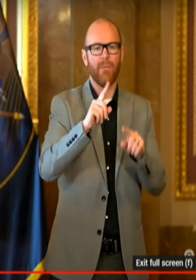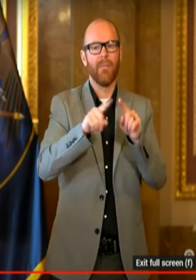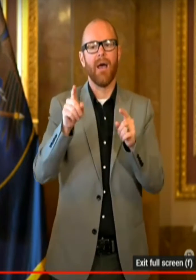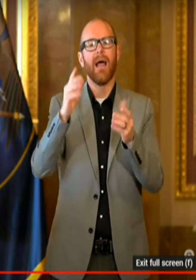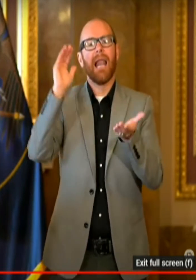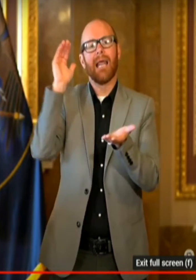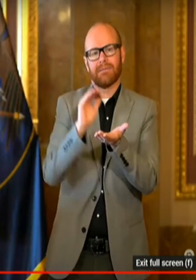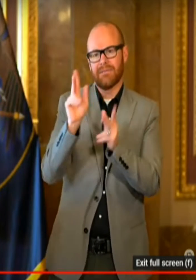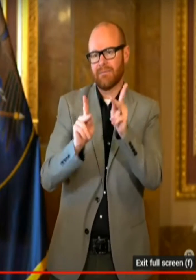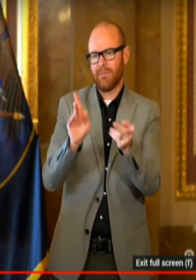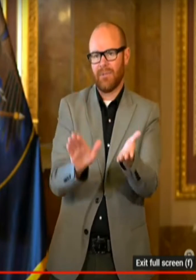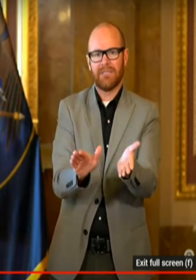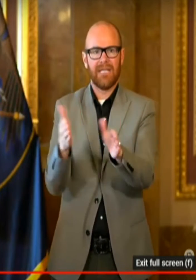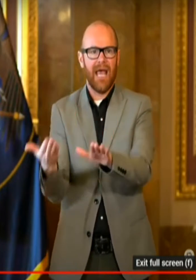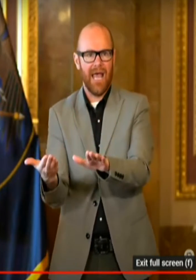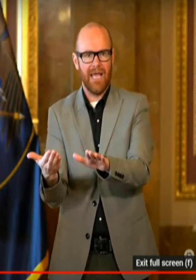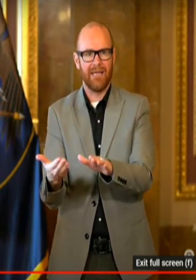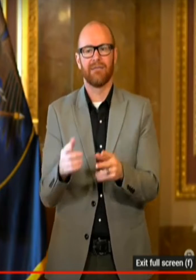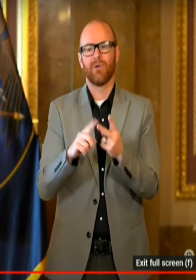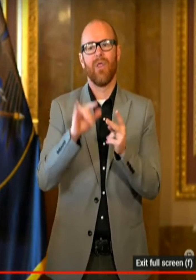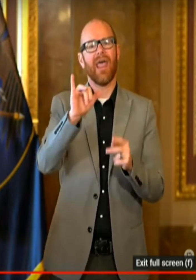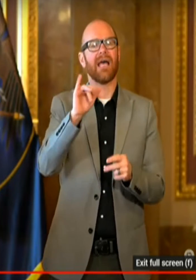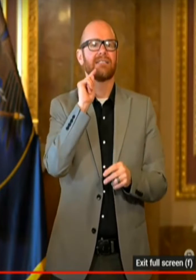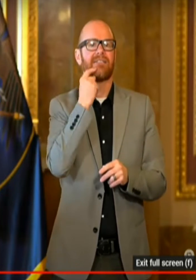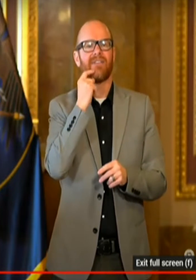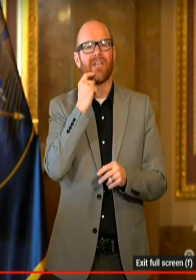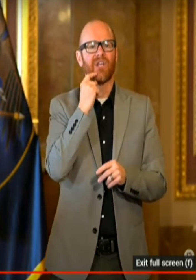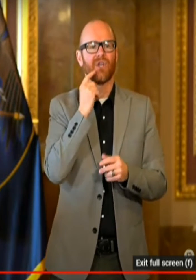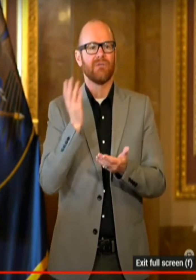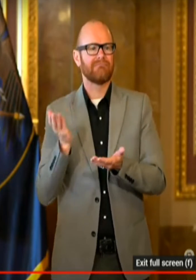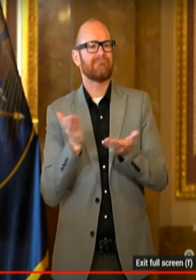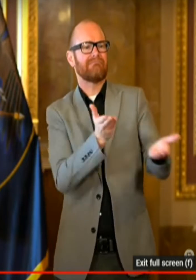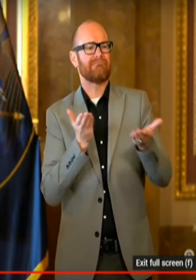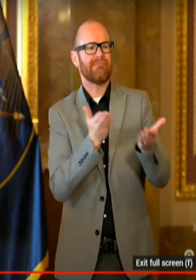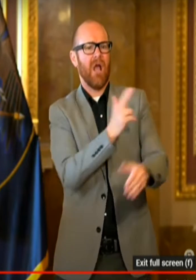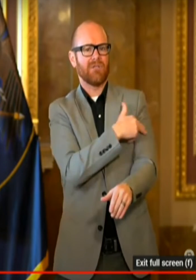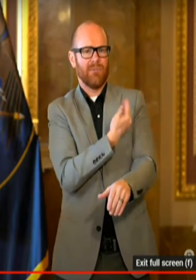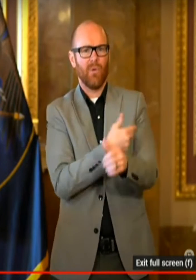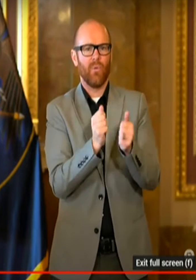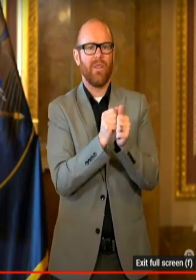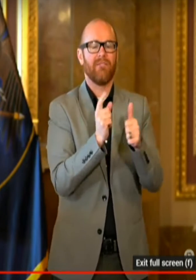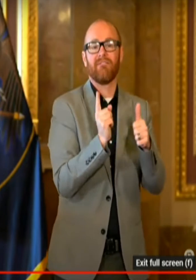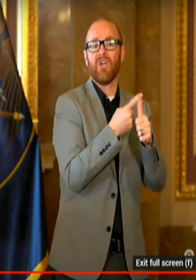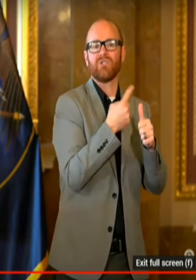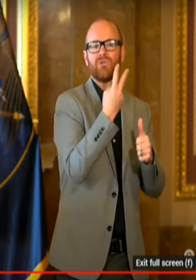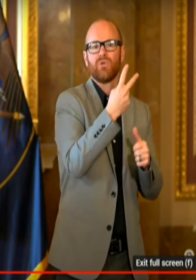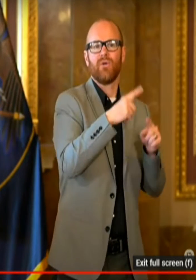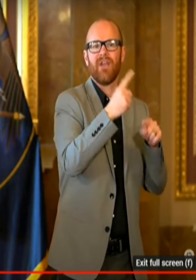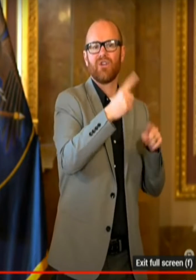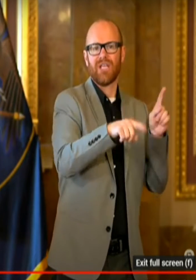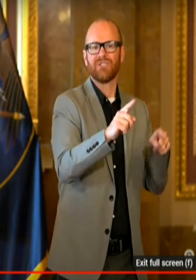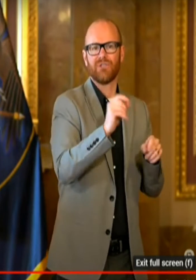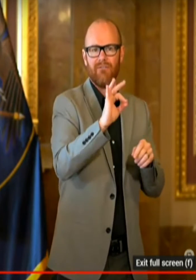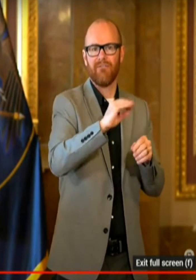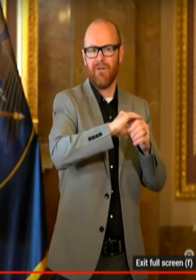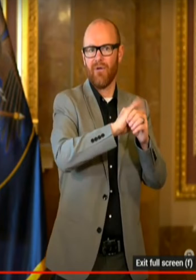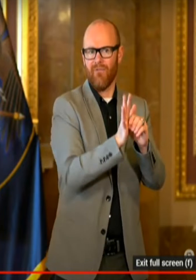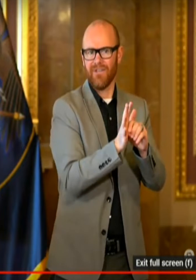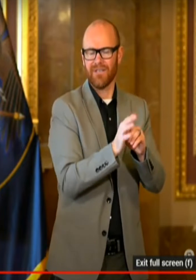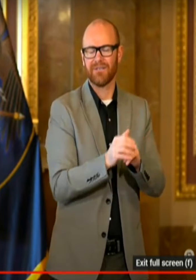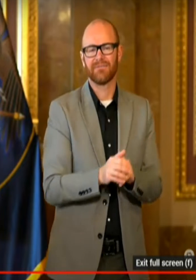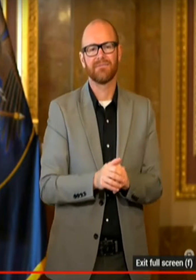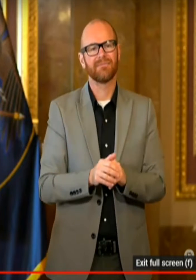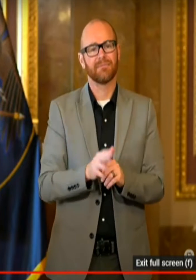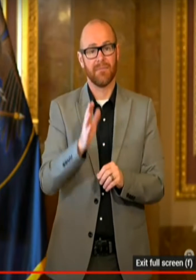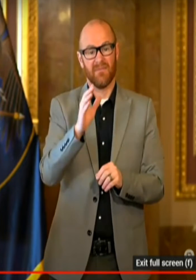and the severe hospitalizations that went with that. So those are the things that we have to understand. It's also important to point out that